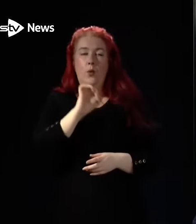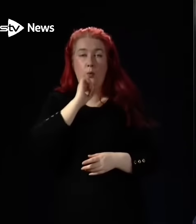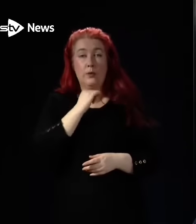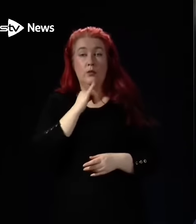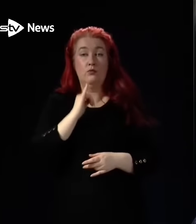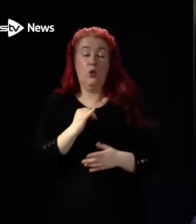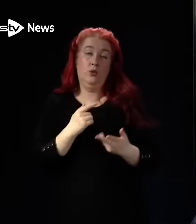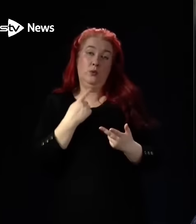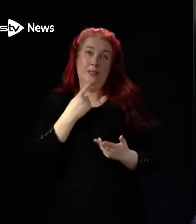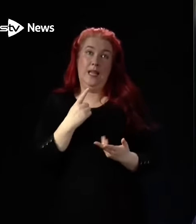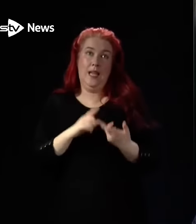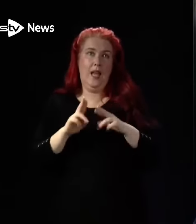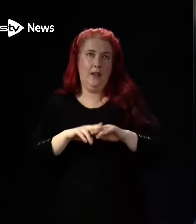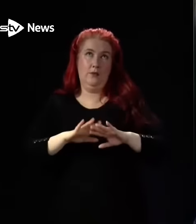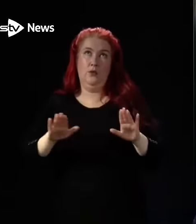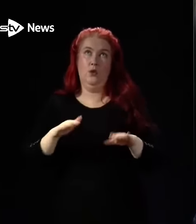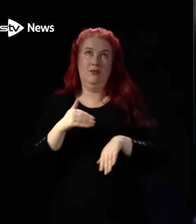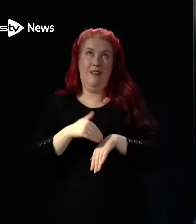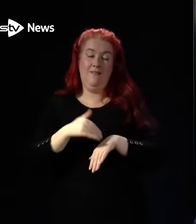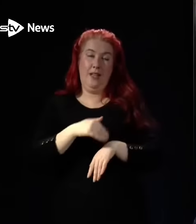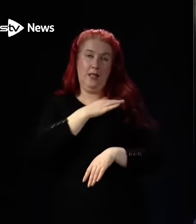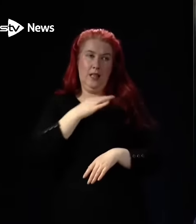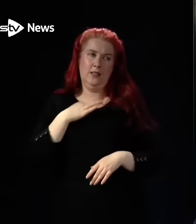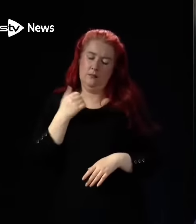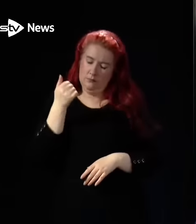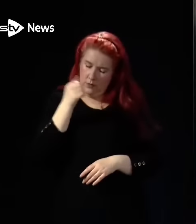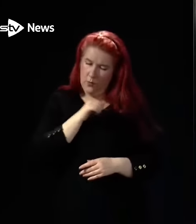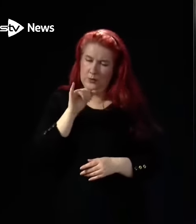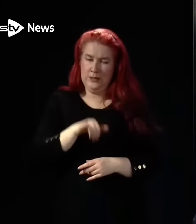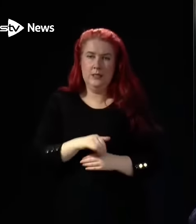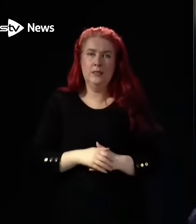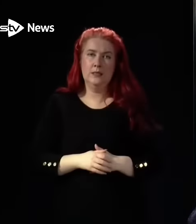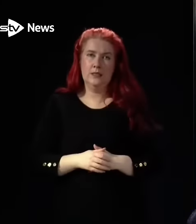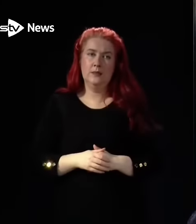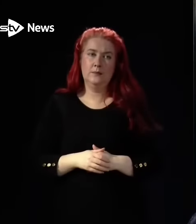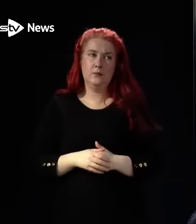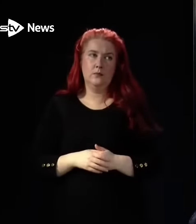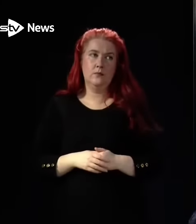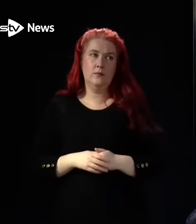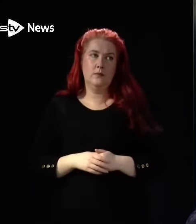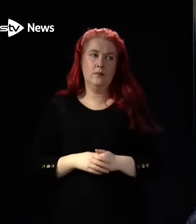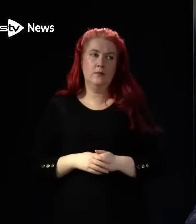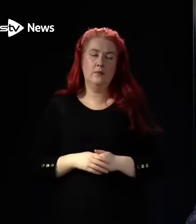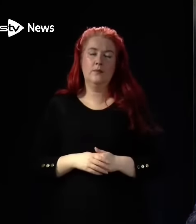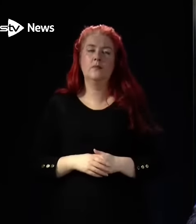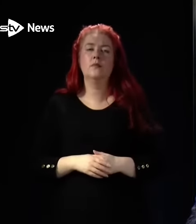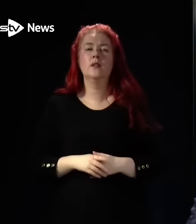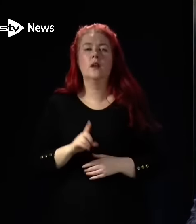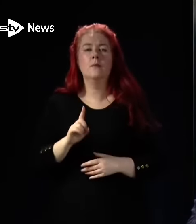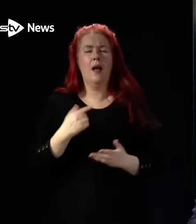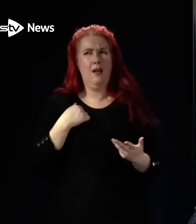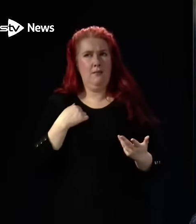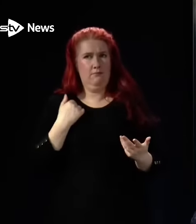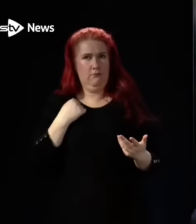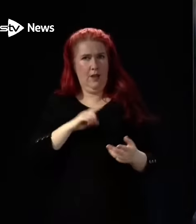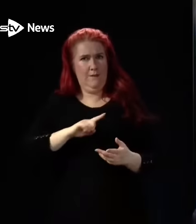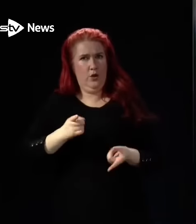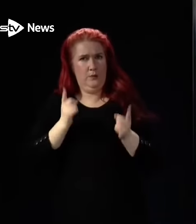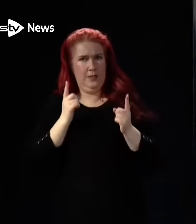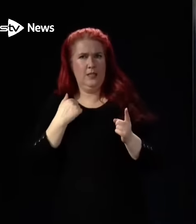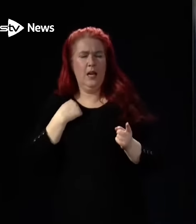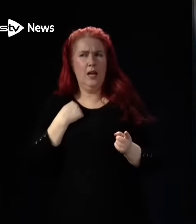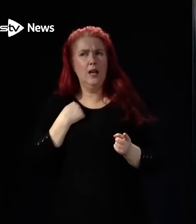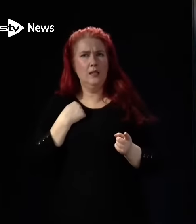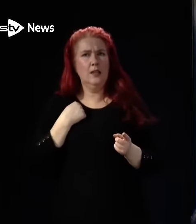does not have any clinical impact on these patients. But it would equally be wrong as me as First Minister, and this would be a